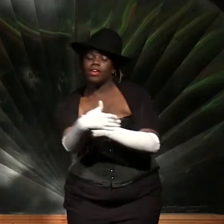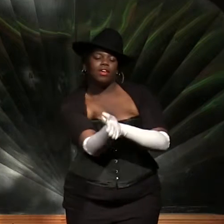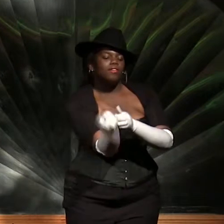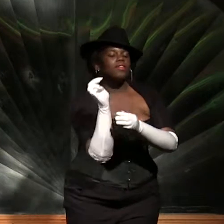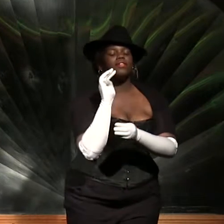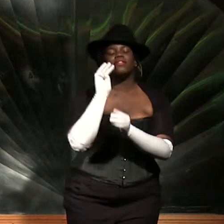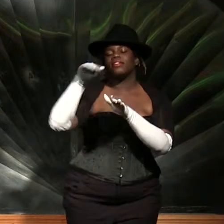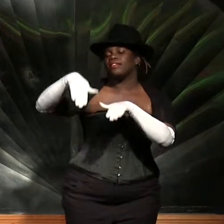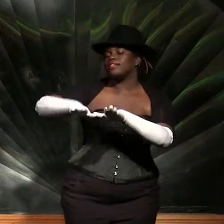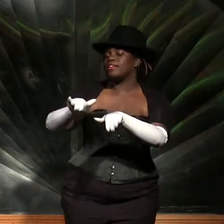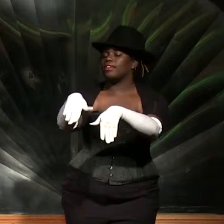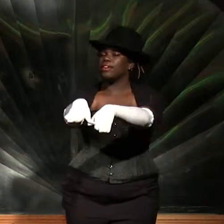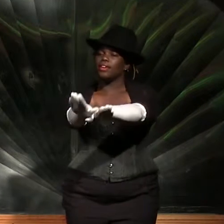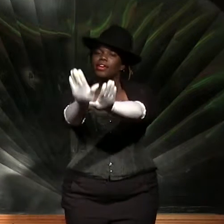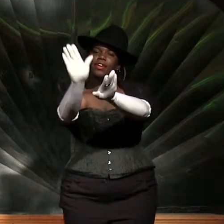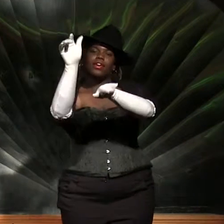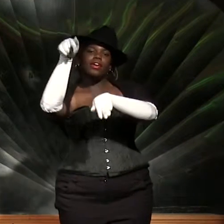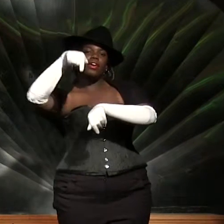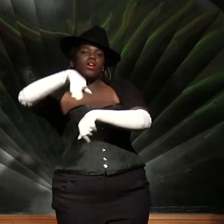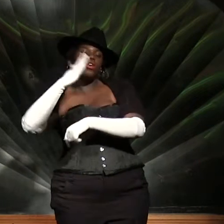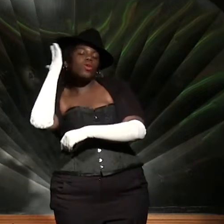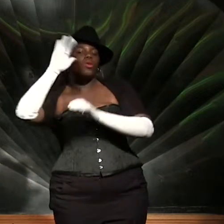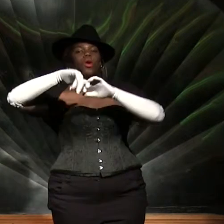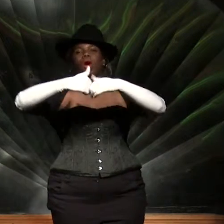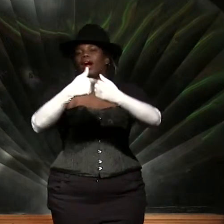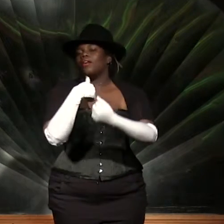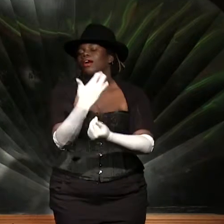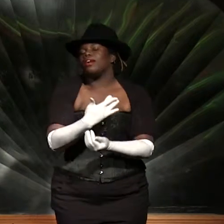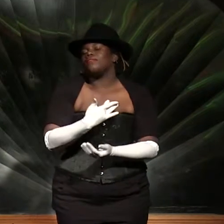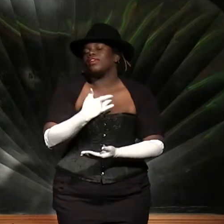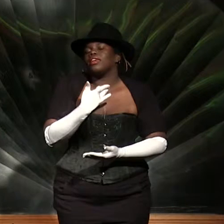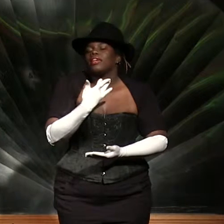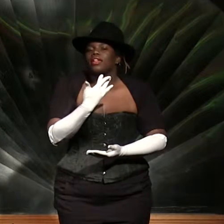Fish in the sea, you know how I feel